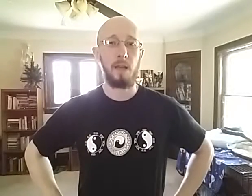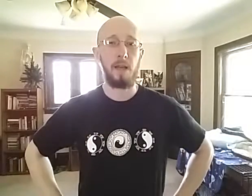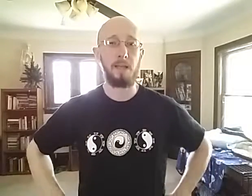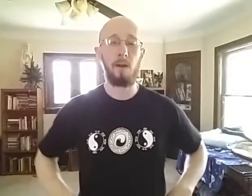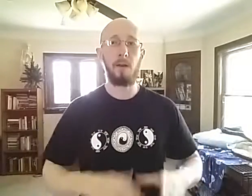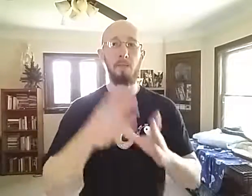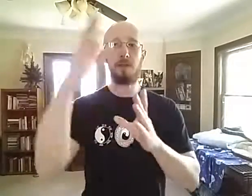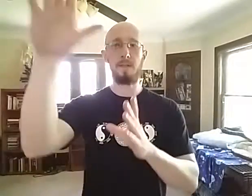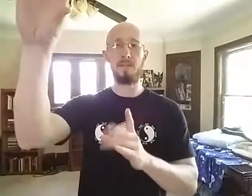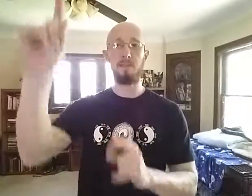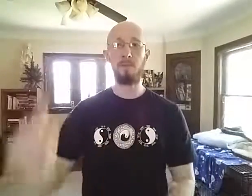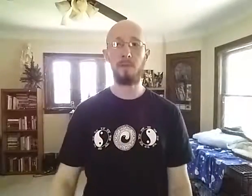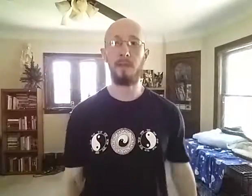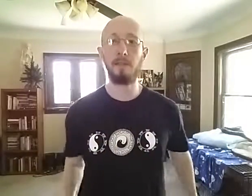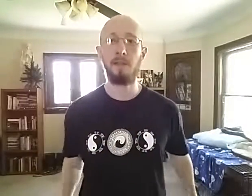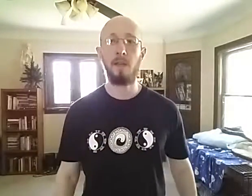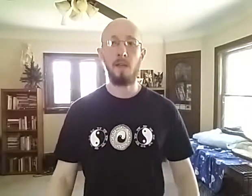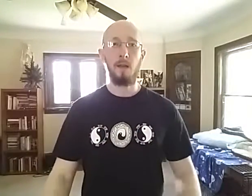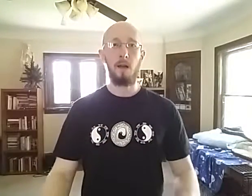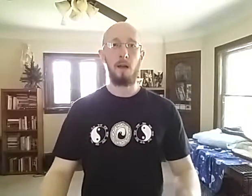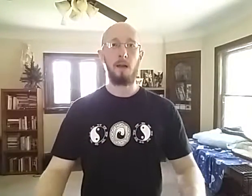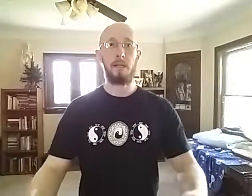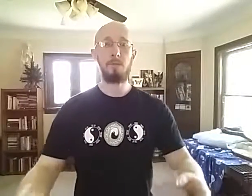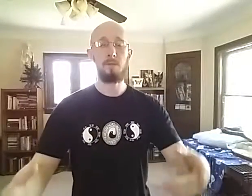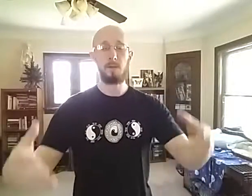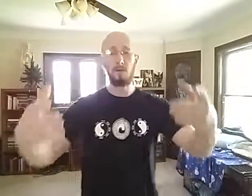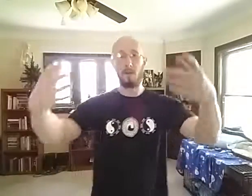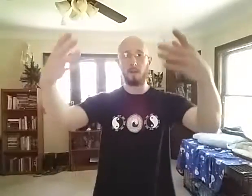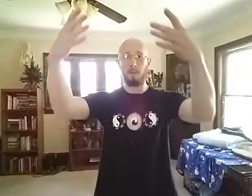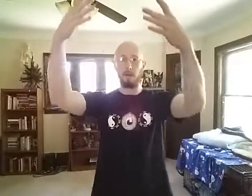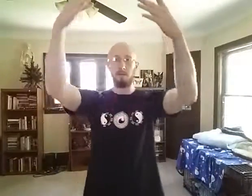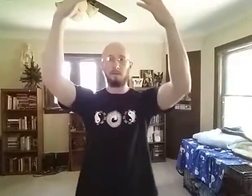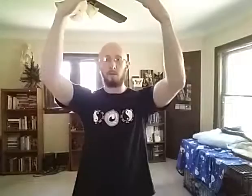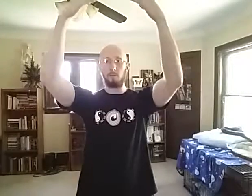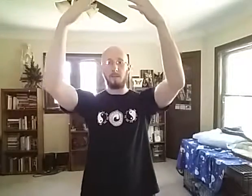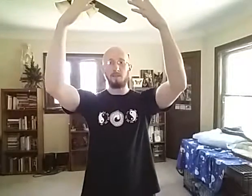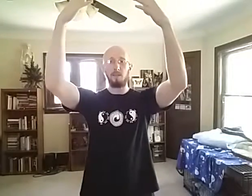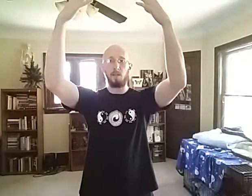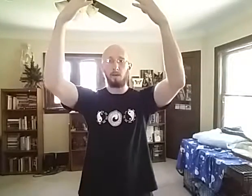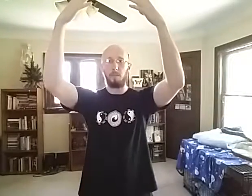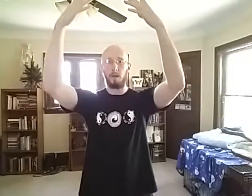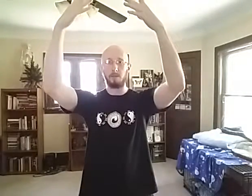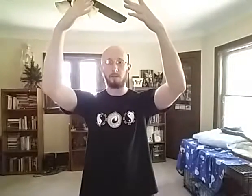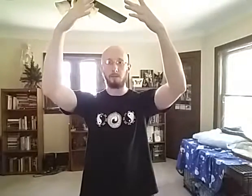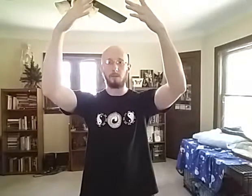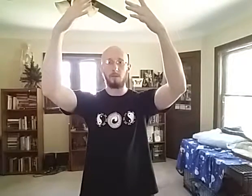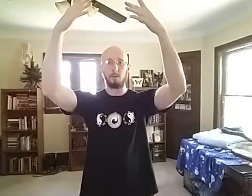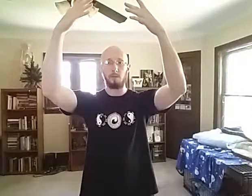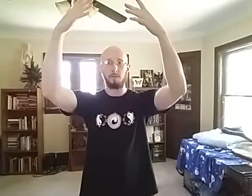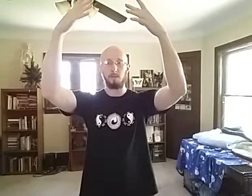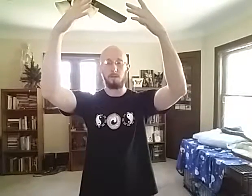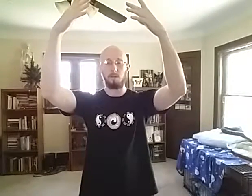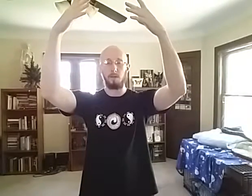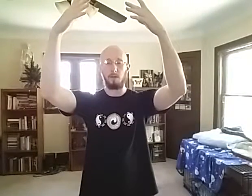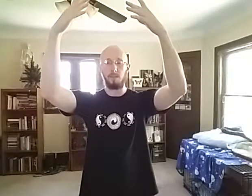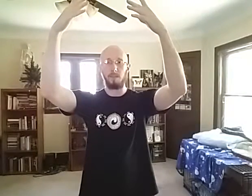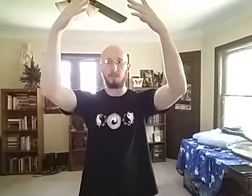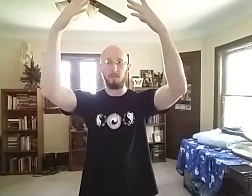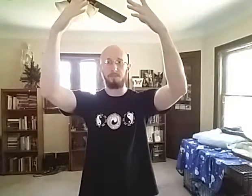And they all have very similar things, even if you're going to talk about, you know, raising the arm posture in terms of each one.